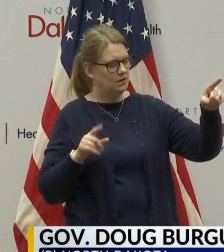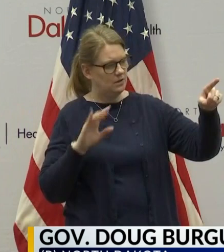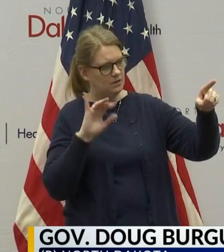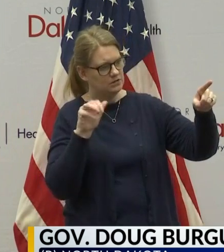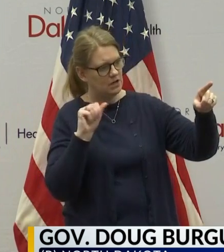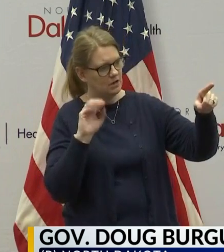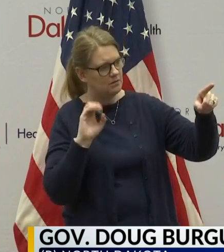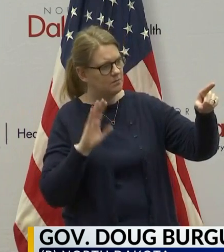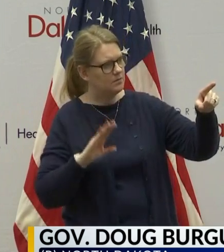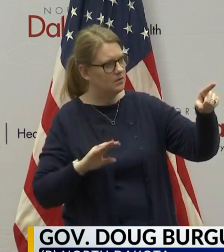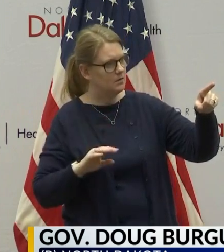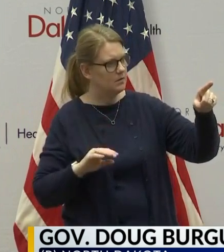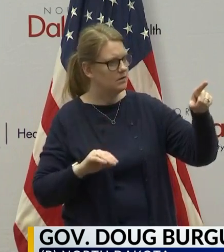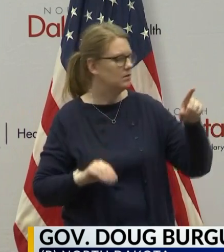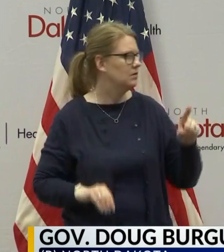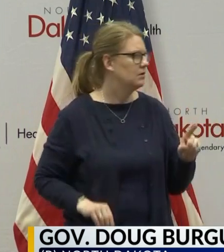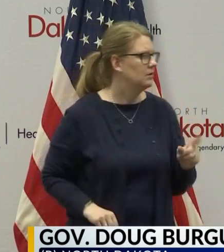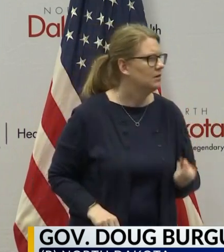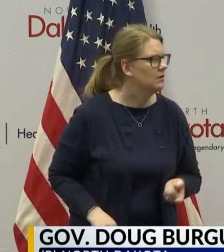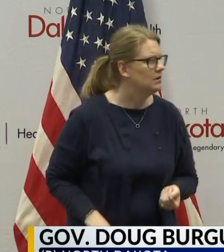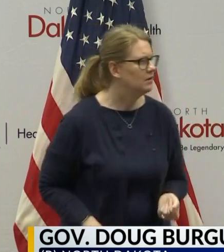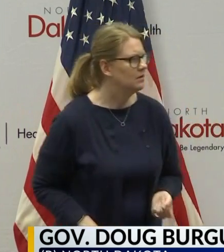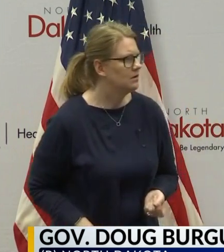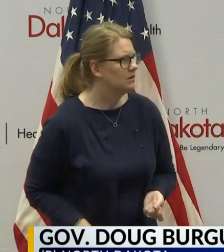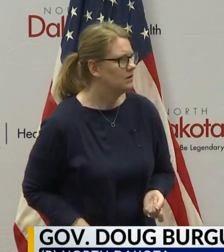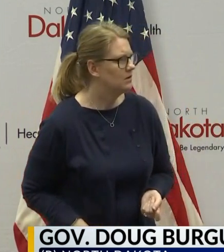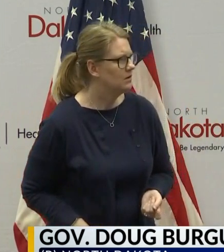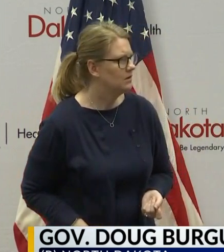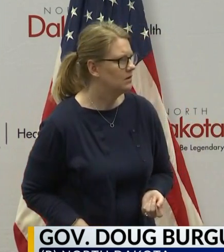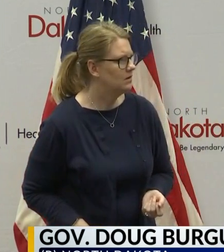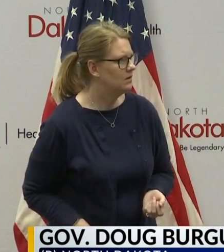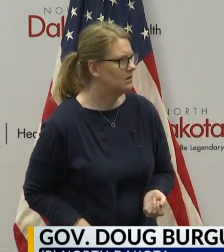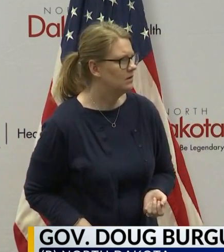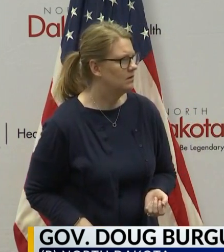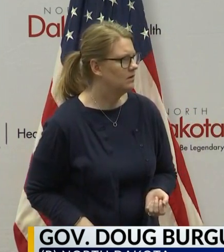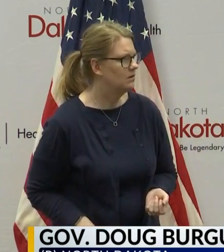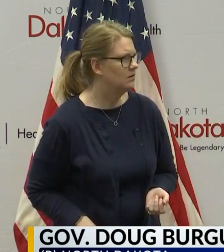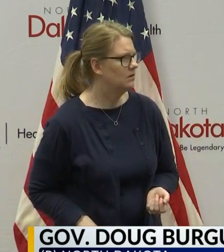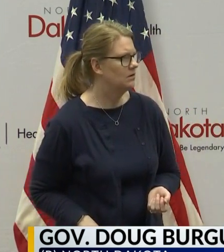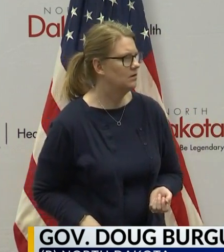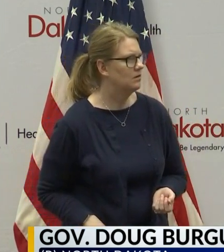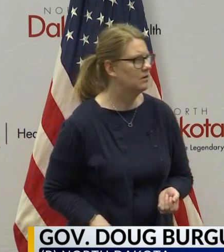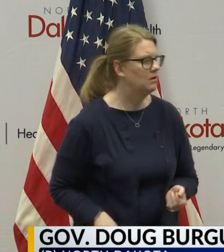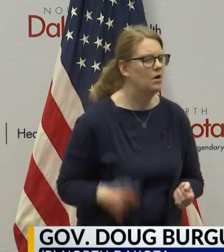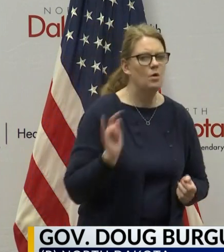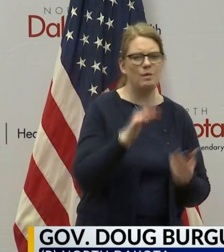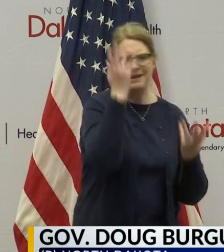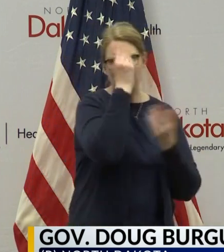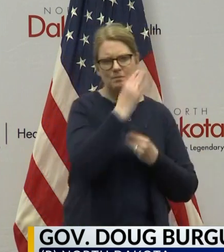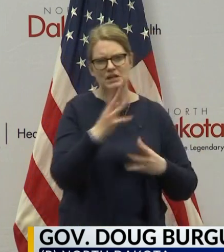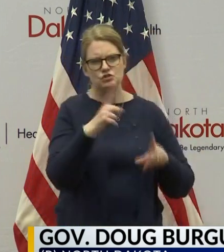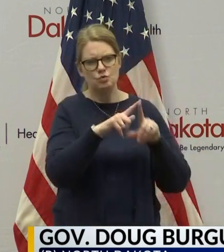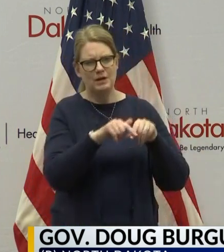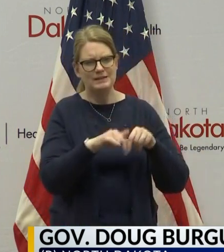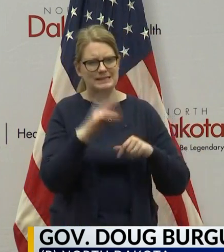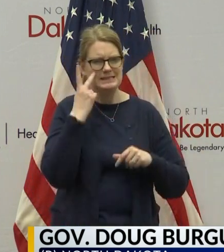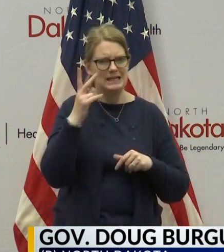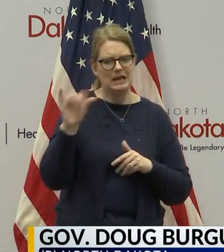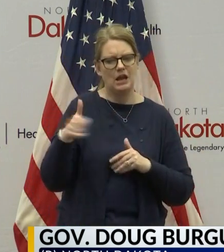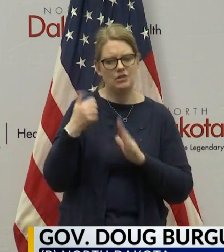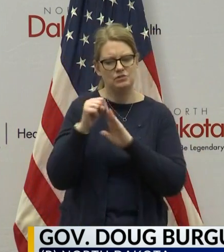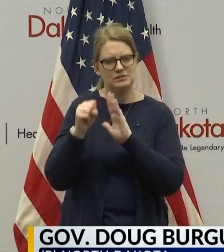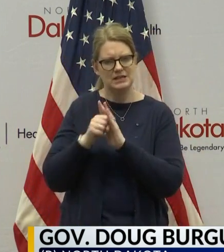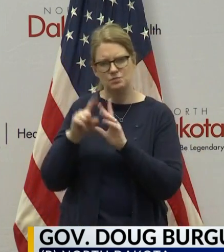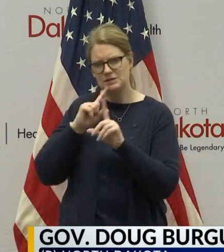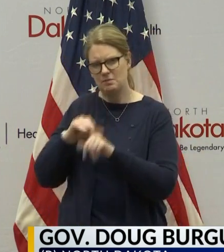don't necessarily have the data to know whether or not social distancing is working, what data do you rely on to see how other states are responding and if they're